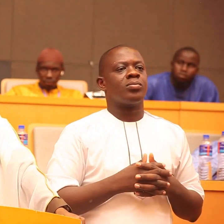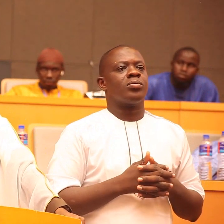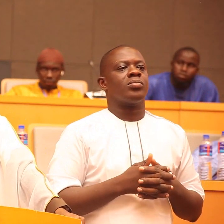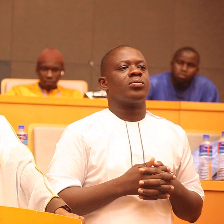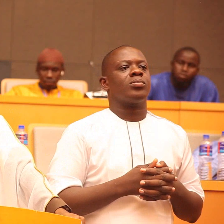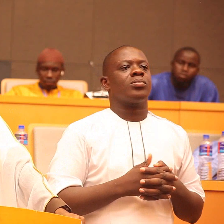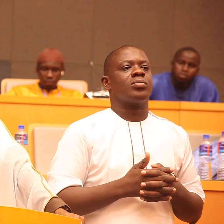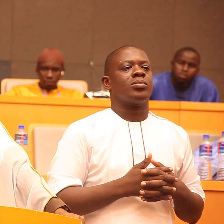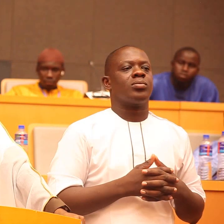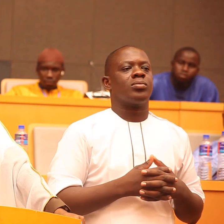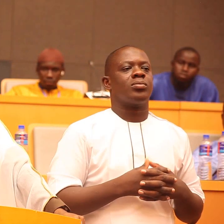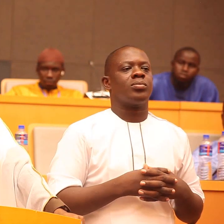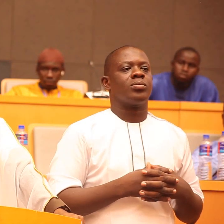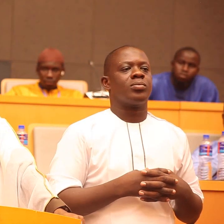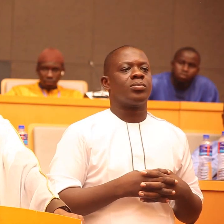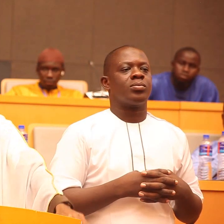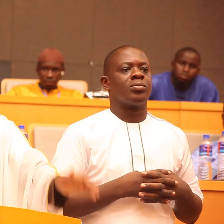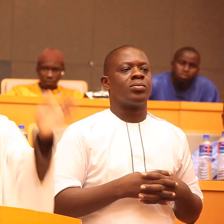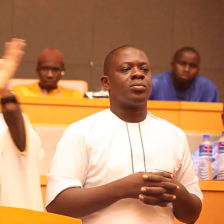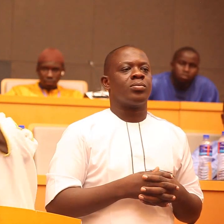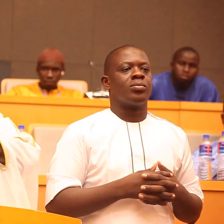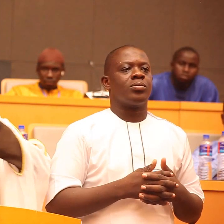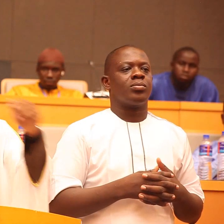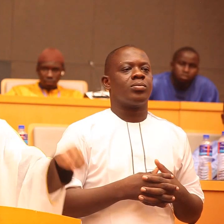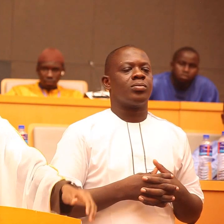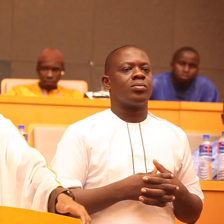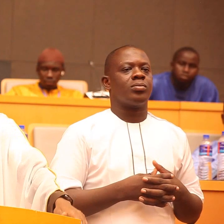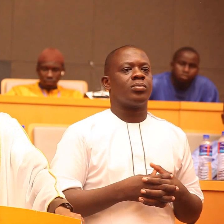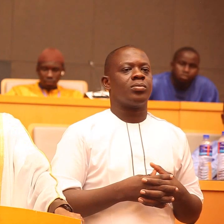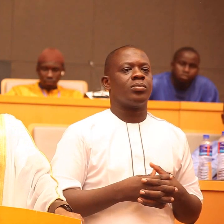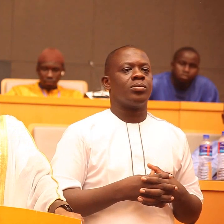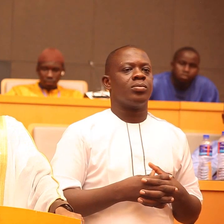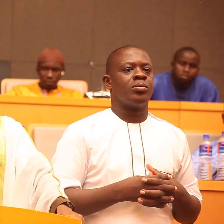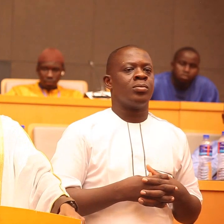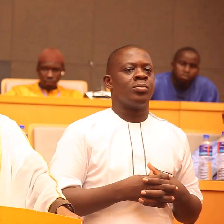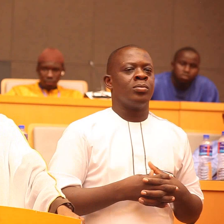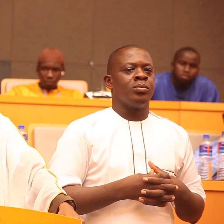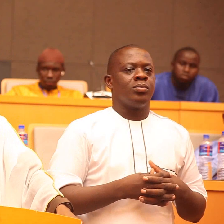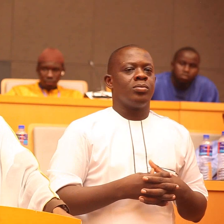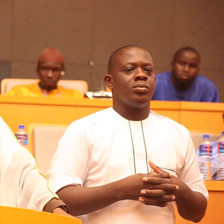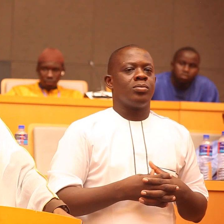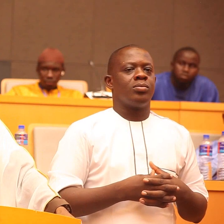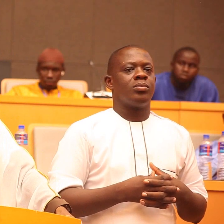opened you of your men to you you know